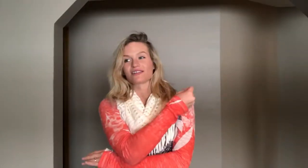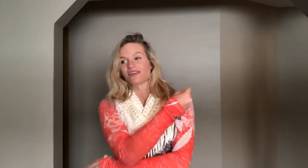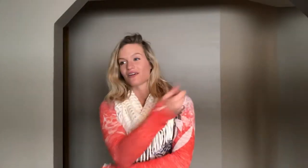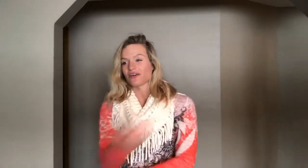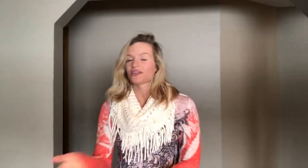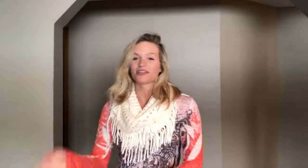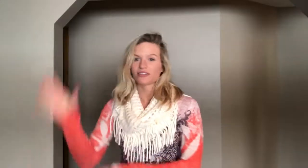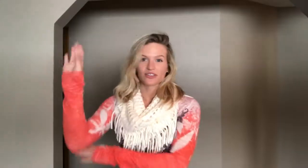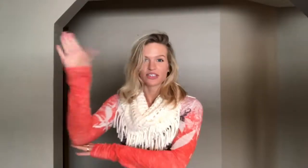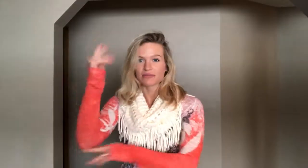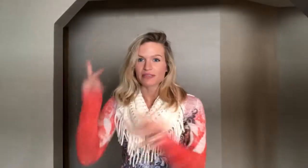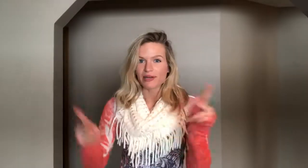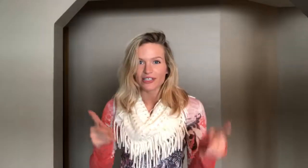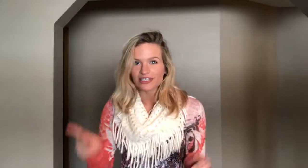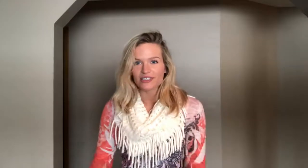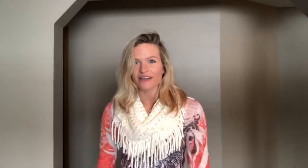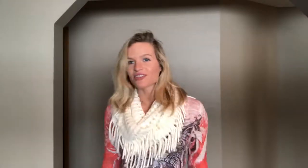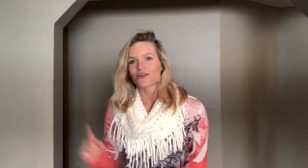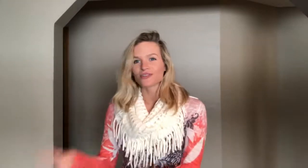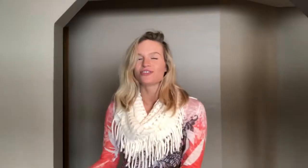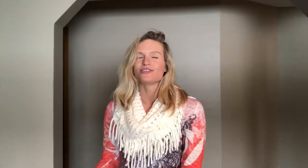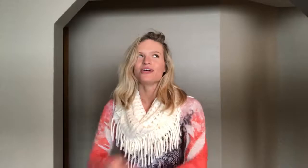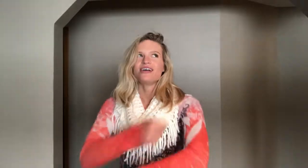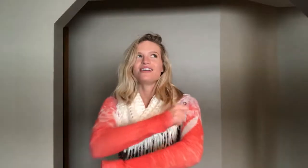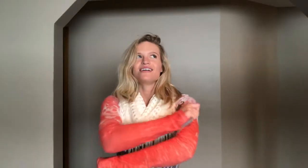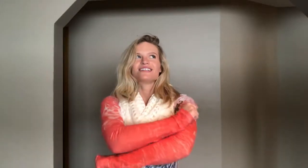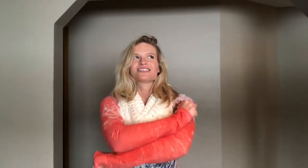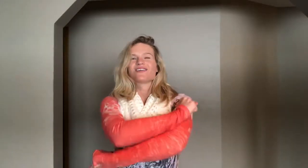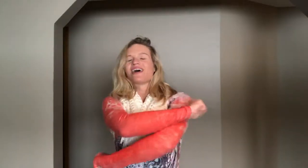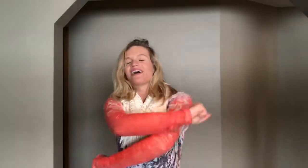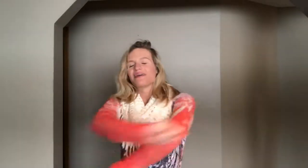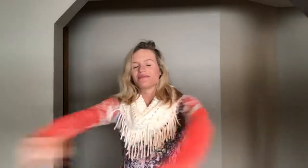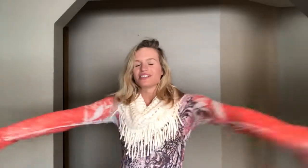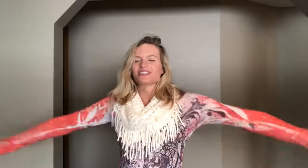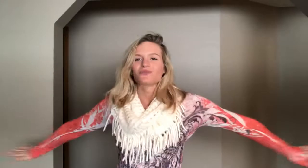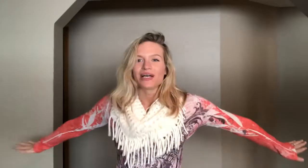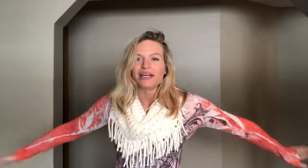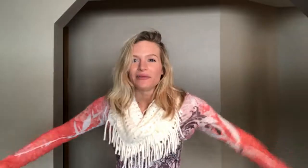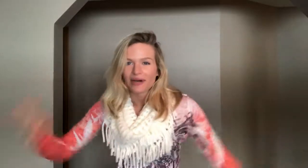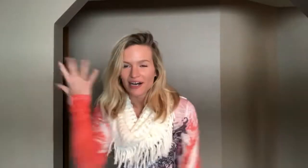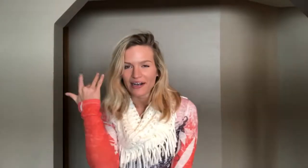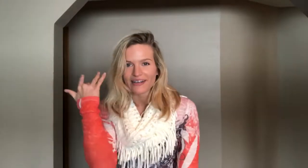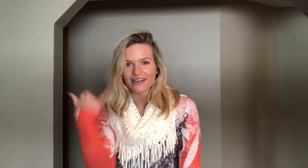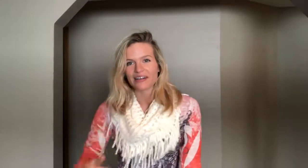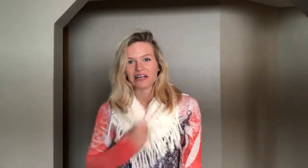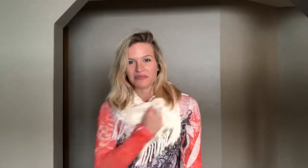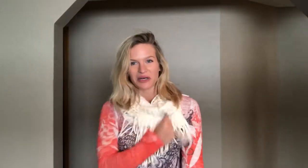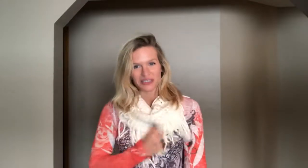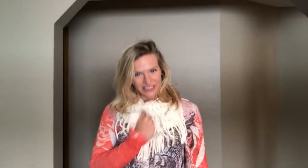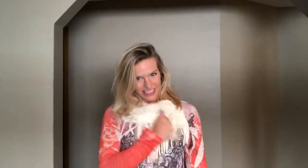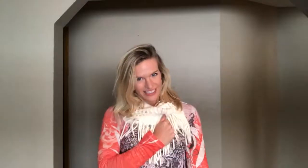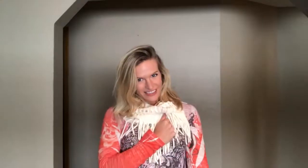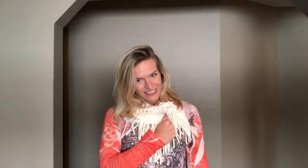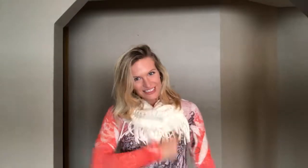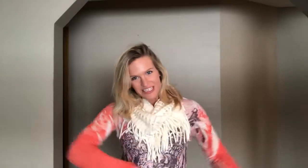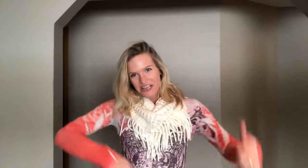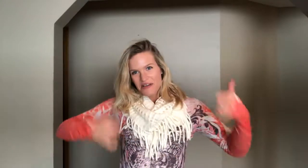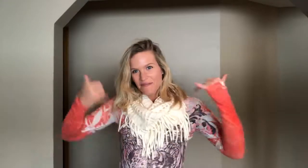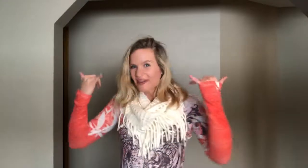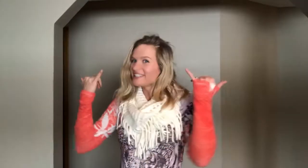all the little Christmas parties you have to go to. So I am just way behind and I apologize. But